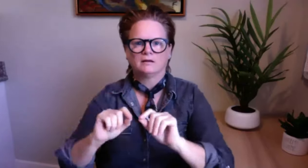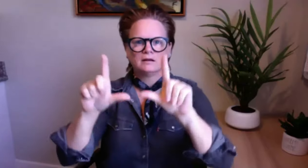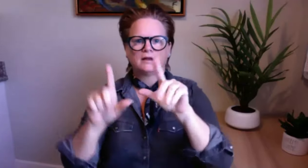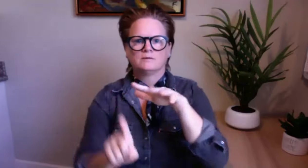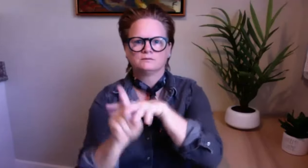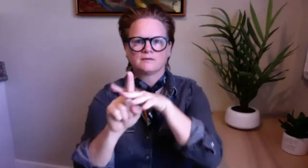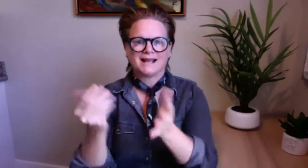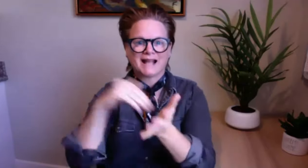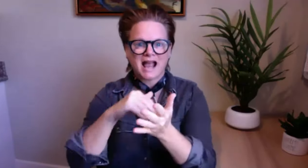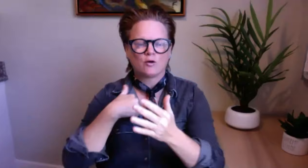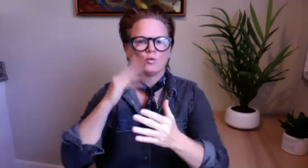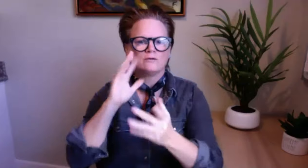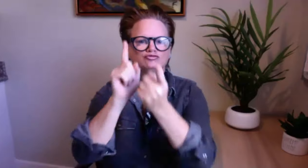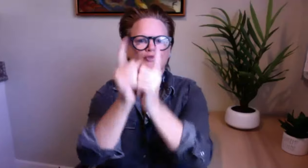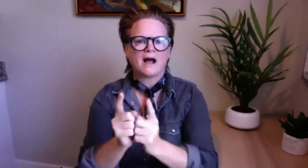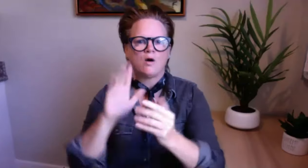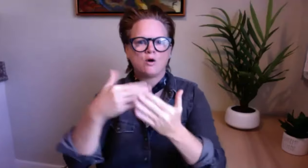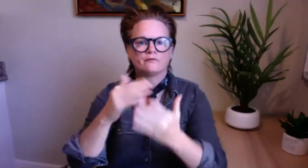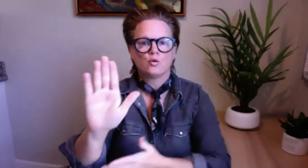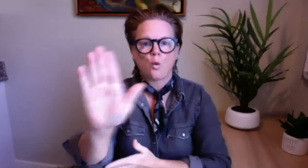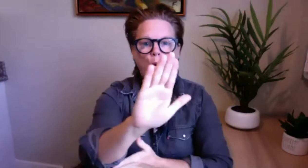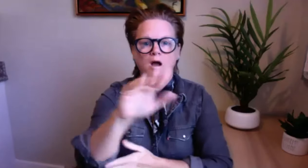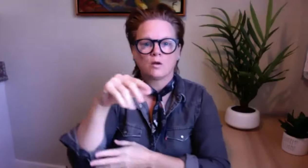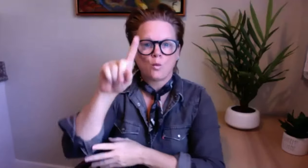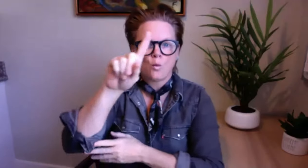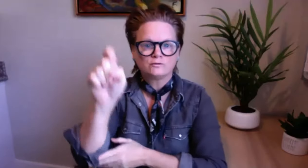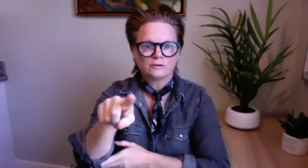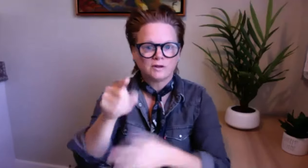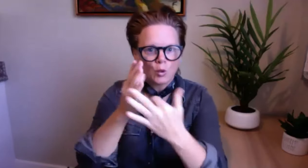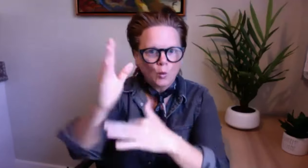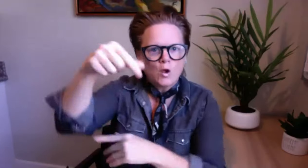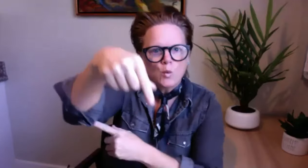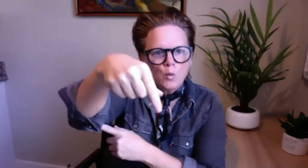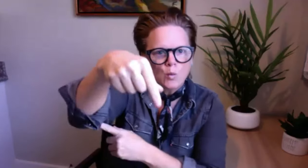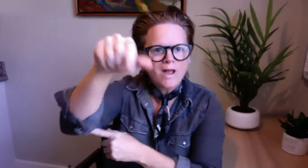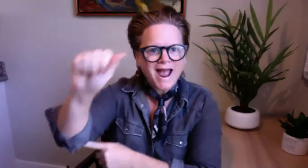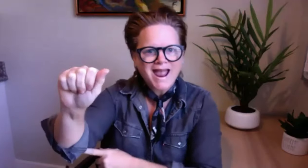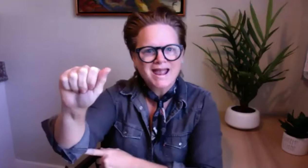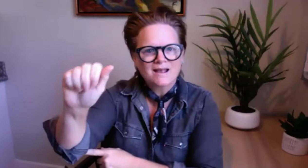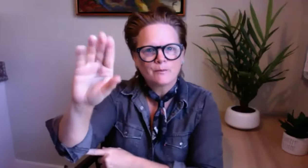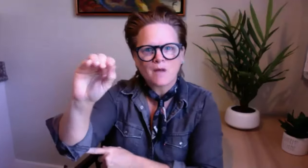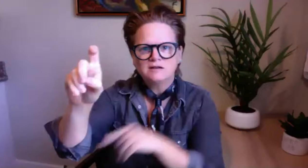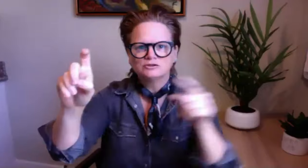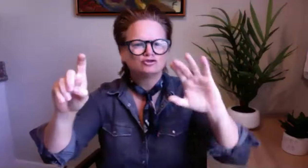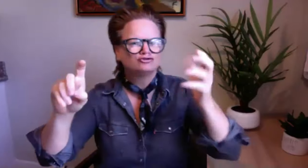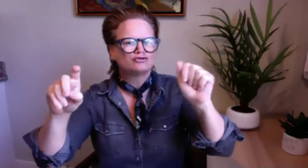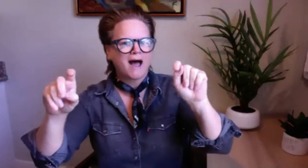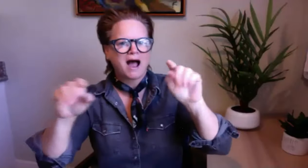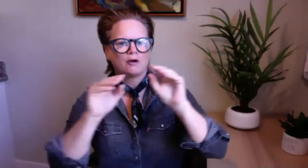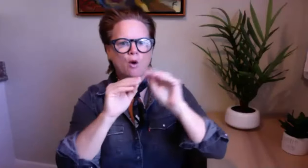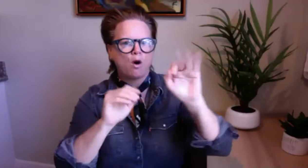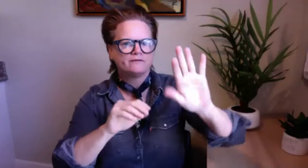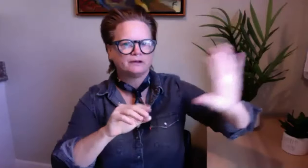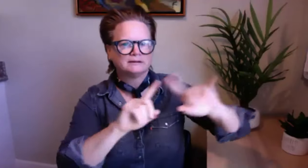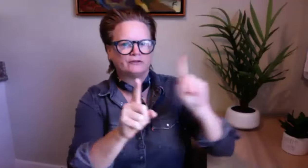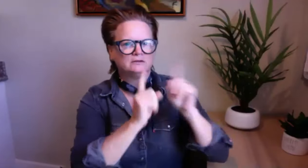presentation and then at the end i will come back and i will translate all of the questions that you type into the q and